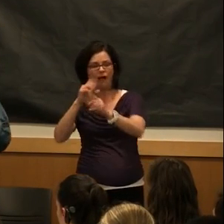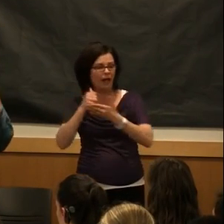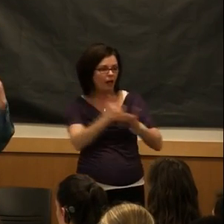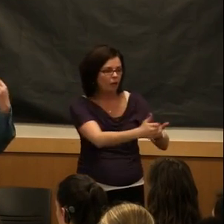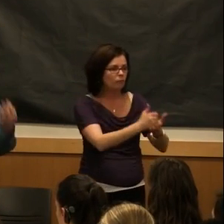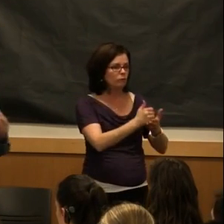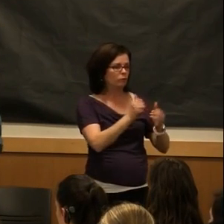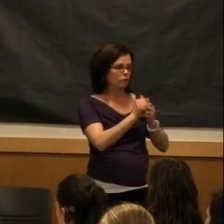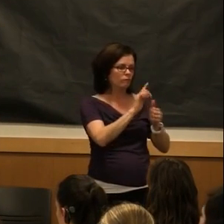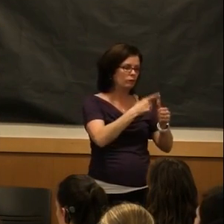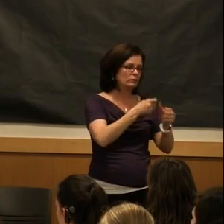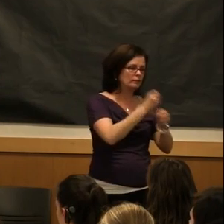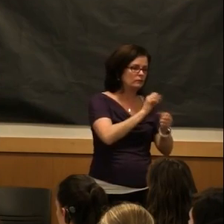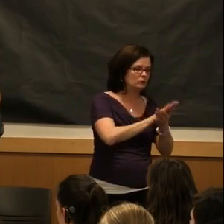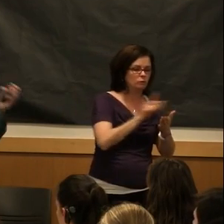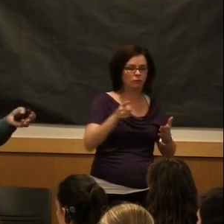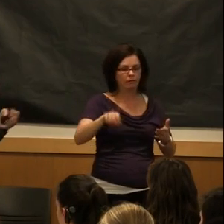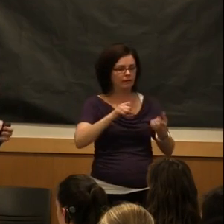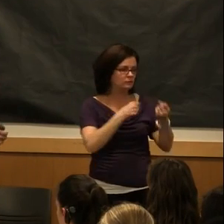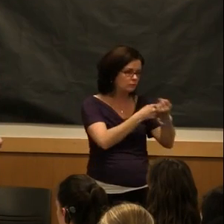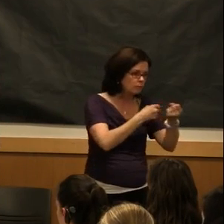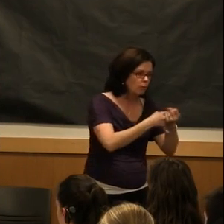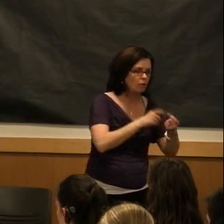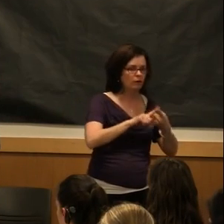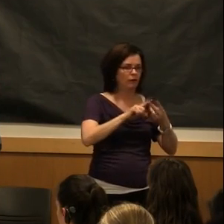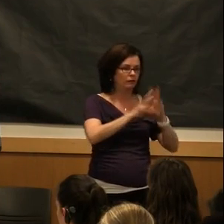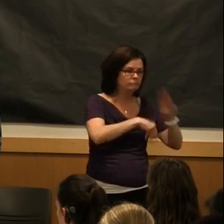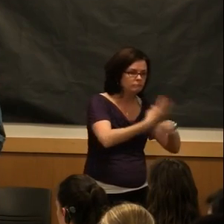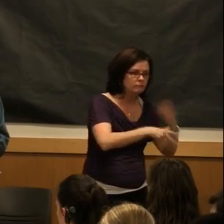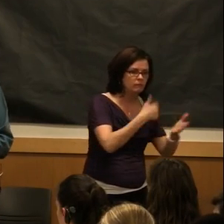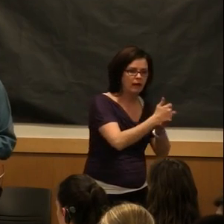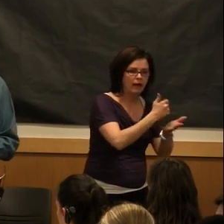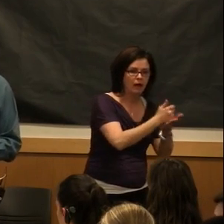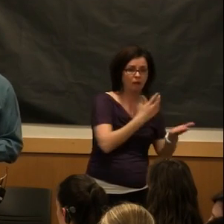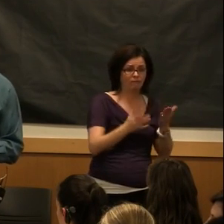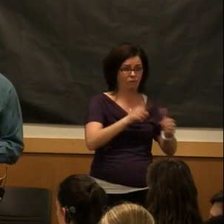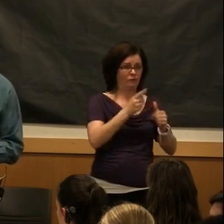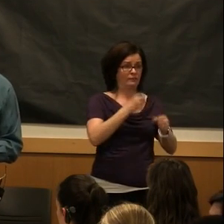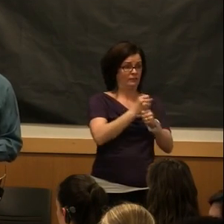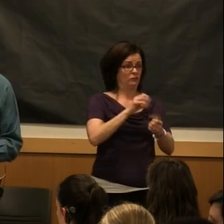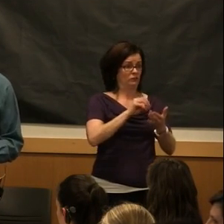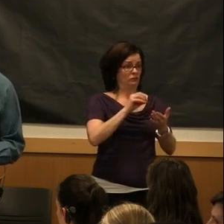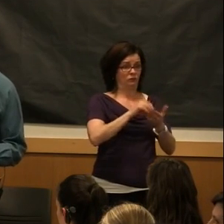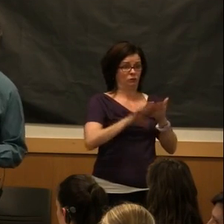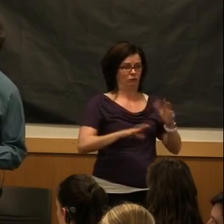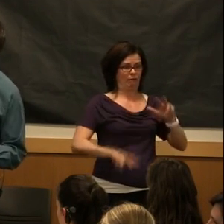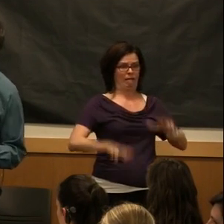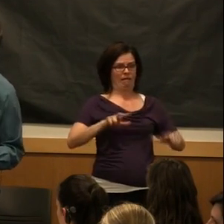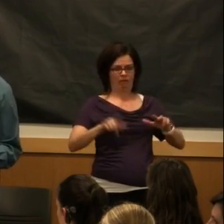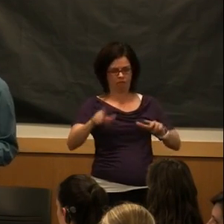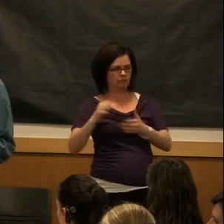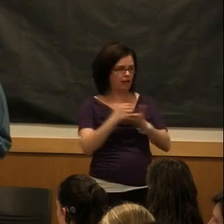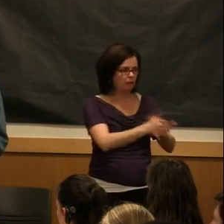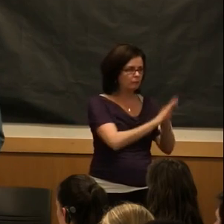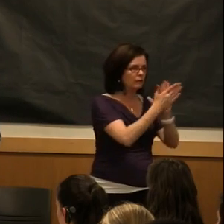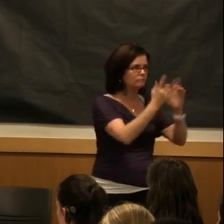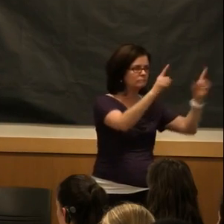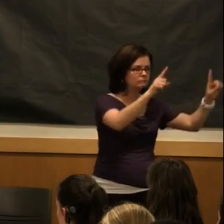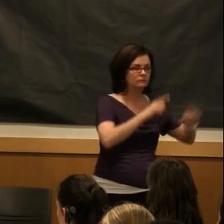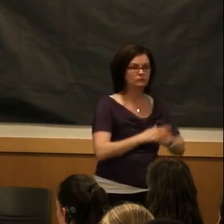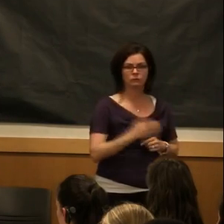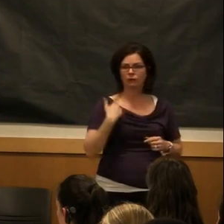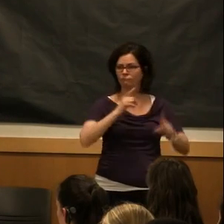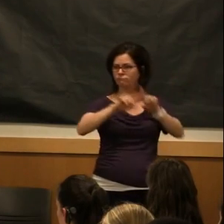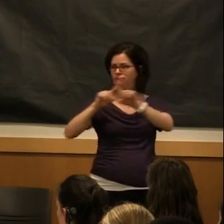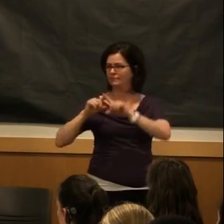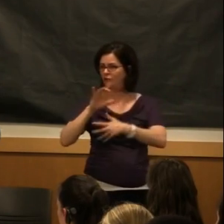support you and to give you that extra attention and that extra help that you as students might need to be successful. So, there's a lot of different options out there